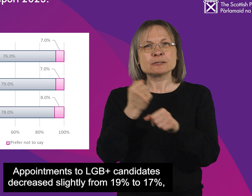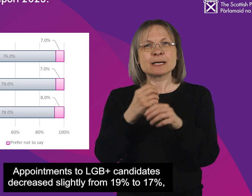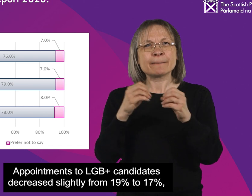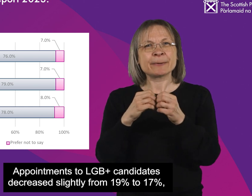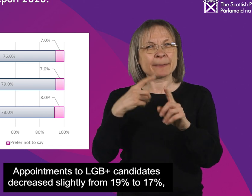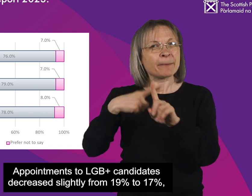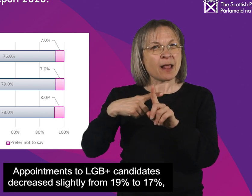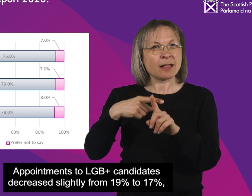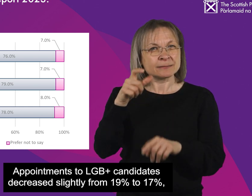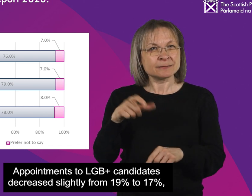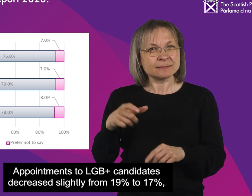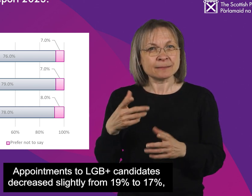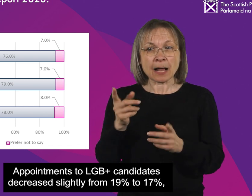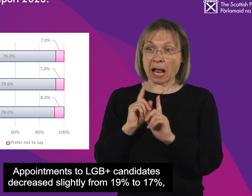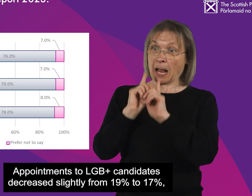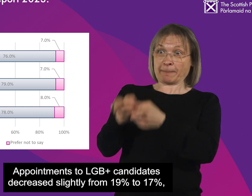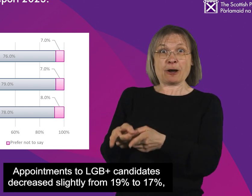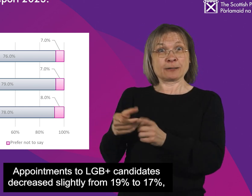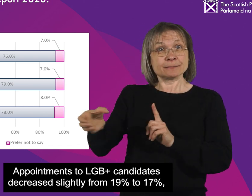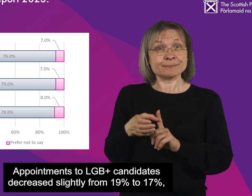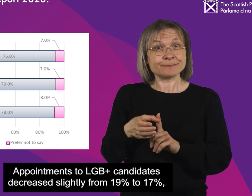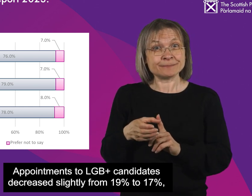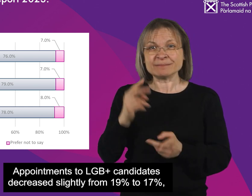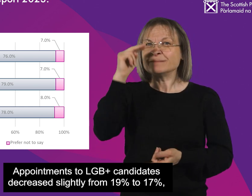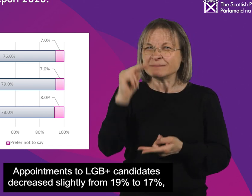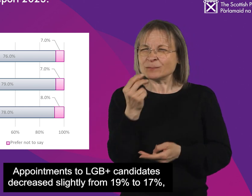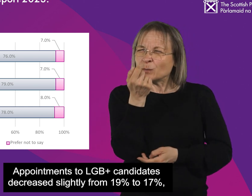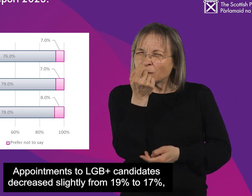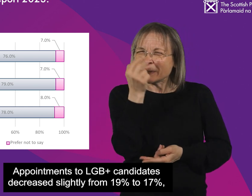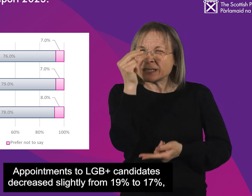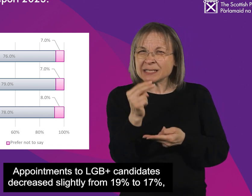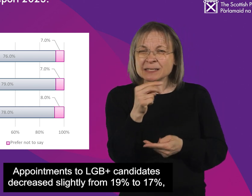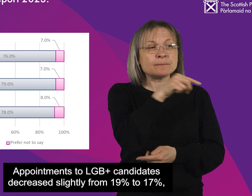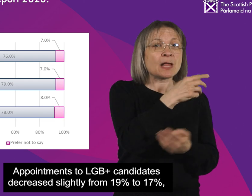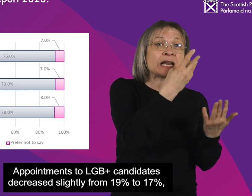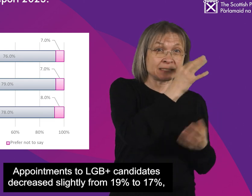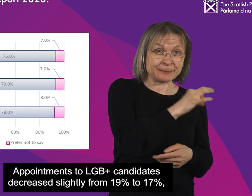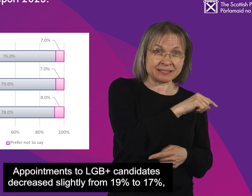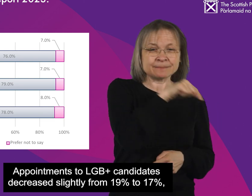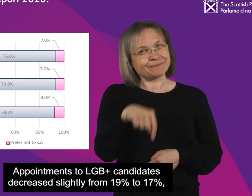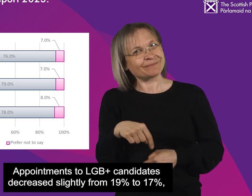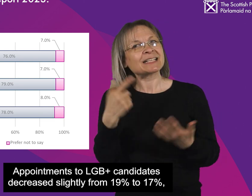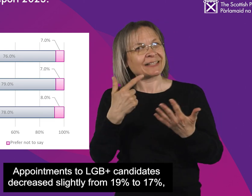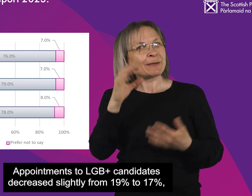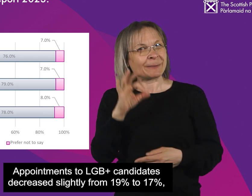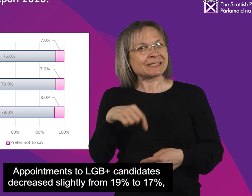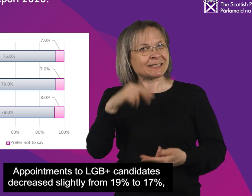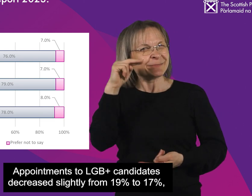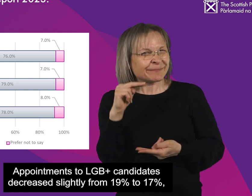Appointments to LGB plus candidates decreased slightly from 19% to 17% with the proportion of applications